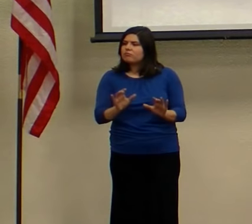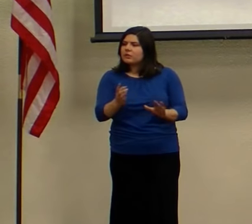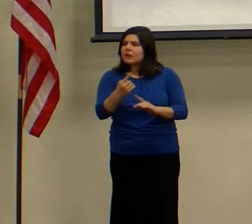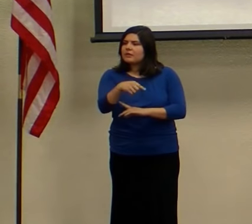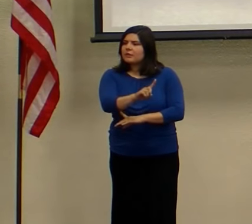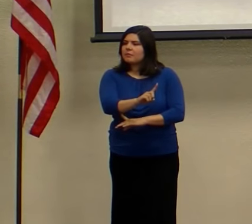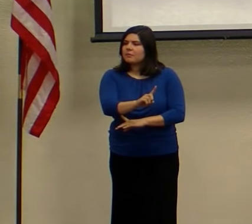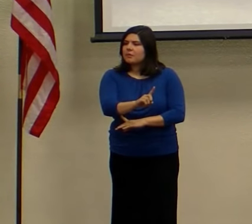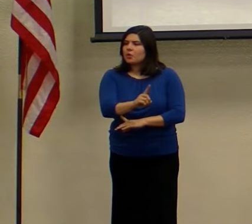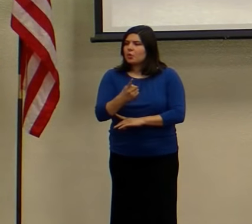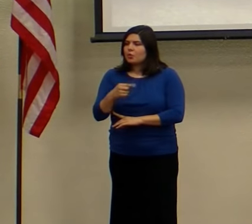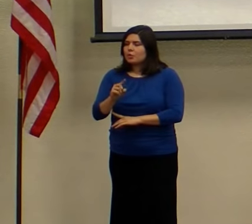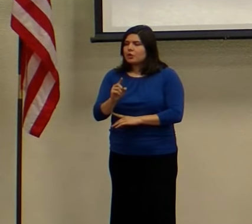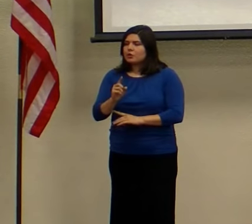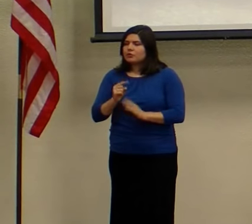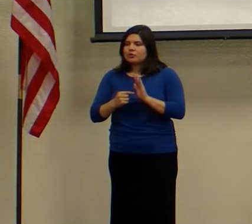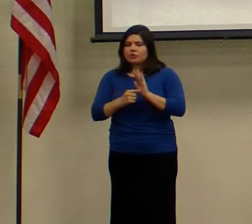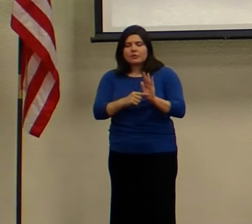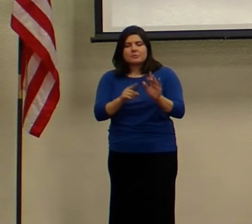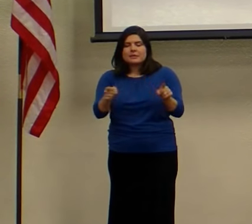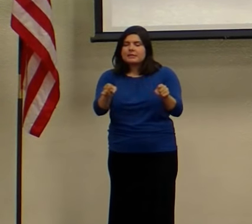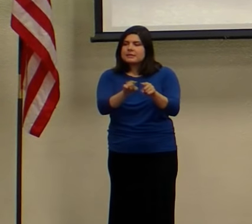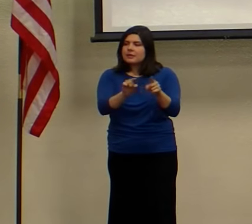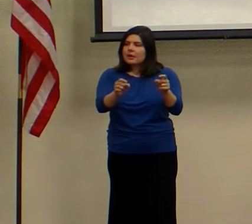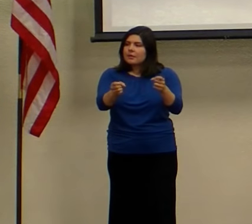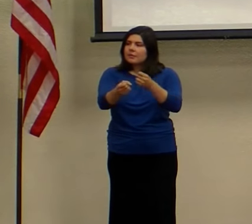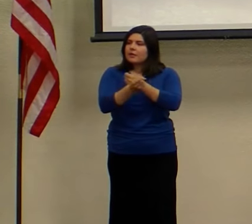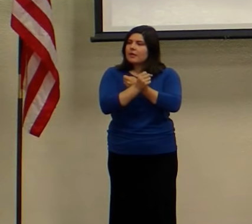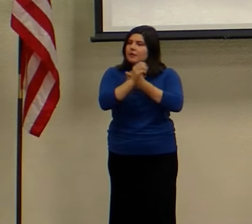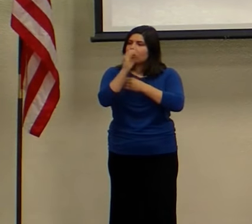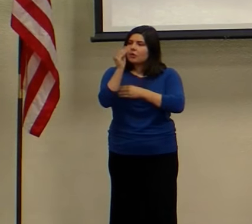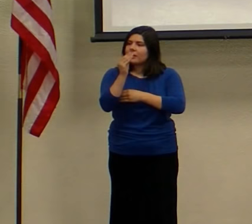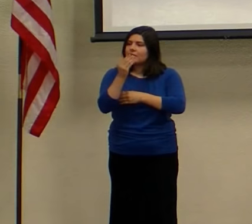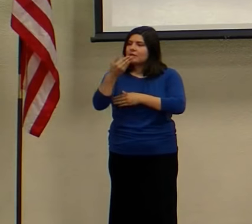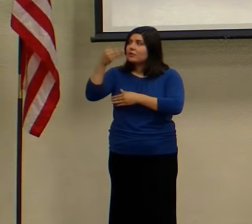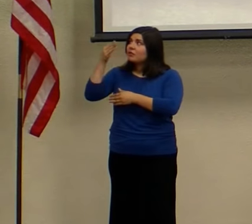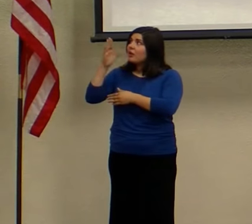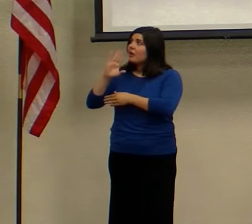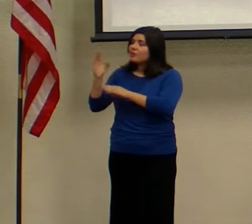Are you going to extend the same love and grace that Christ showed you to them?